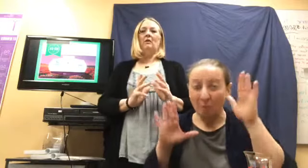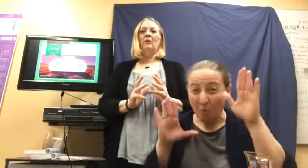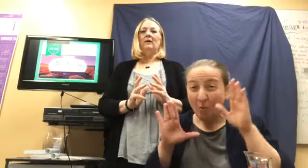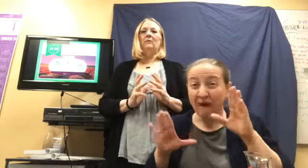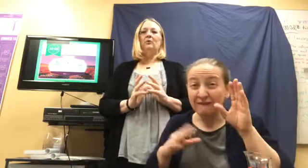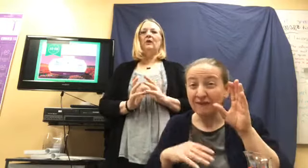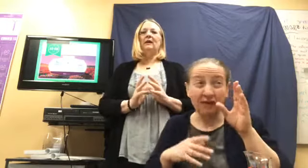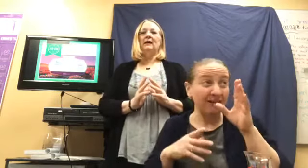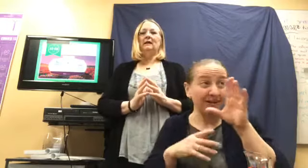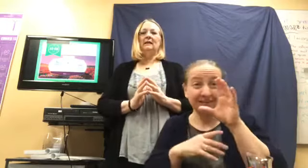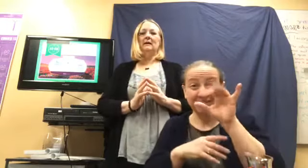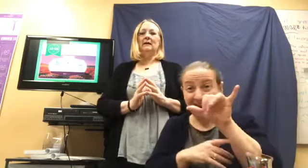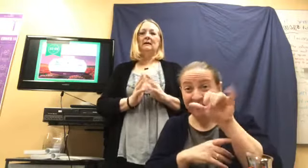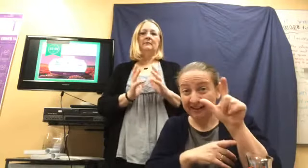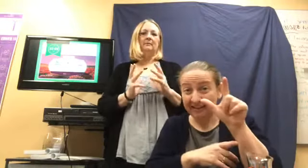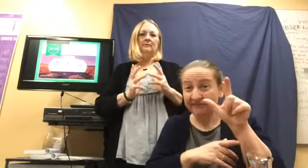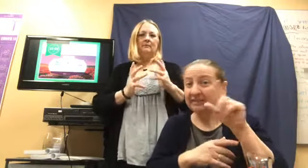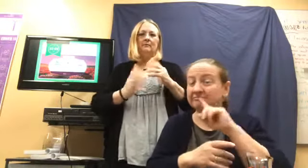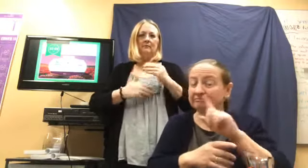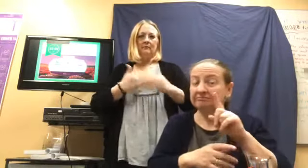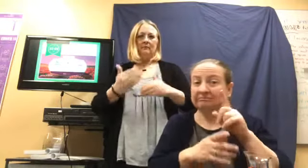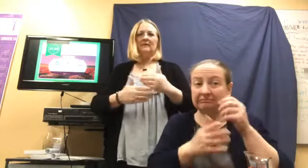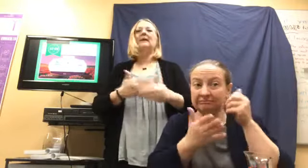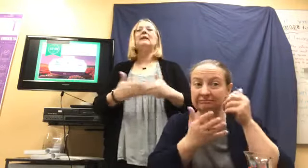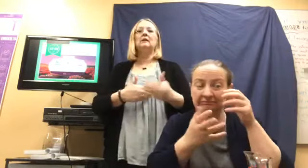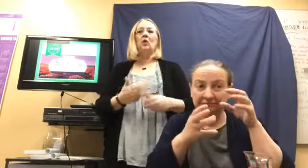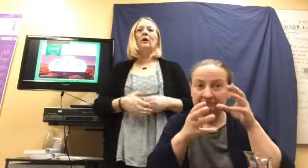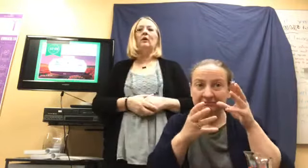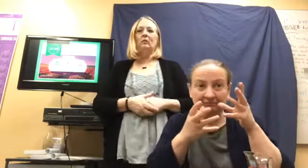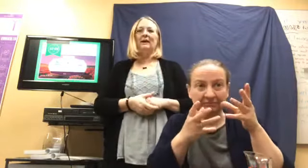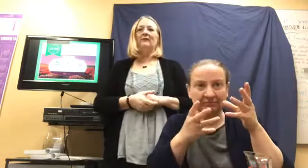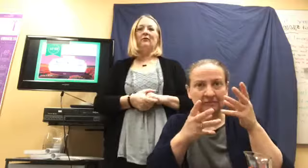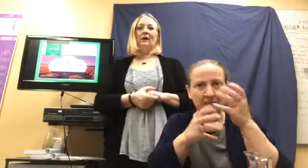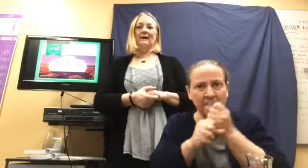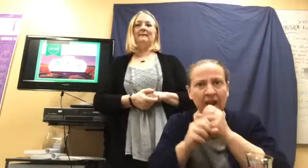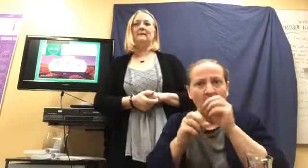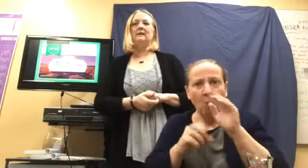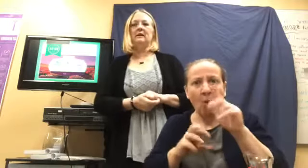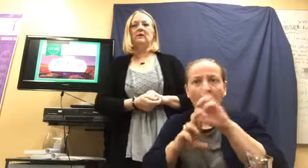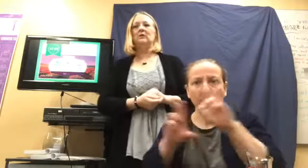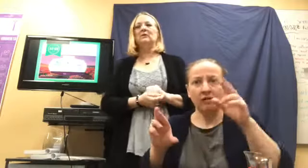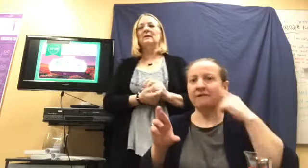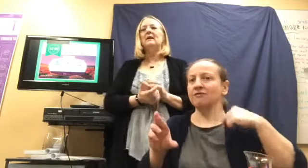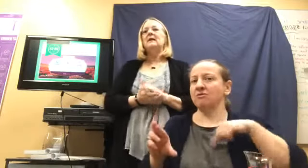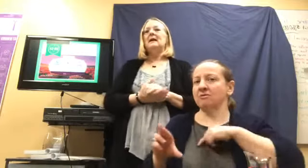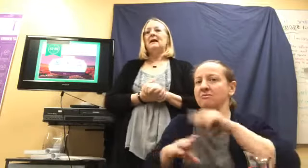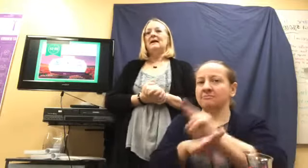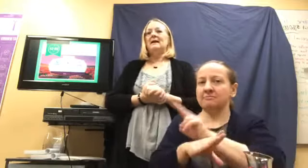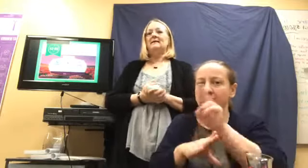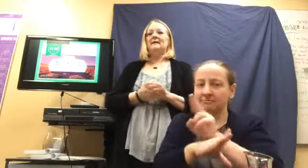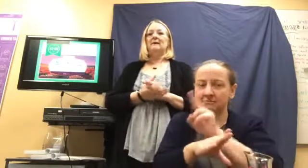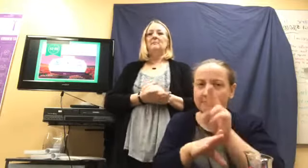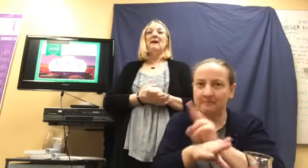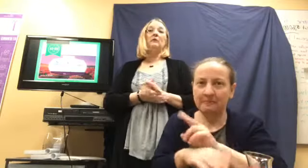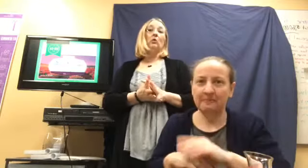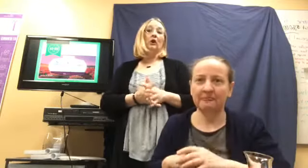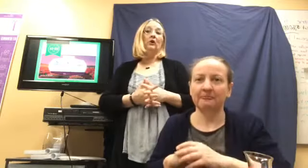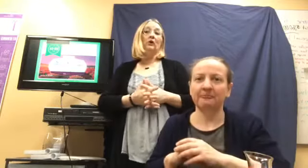with putting the, getting the oil ready for us to use and, uh, met workers